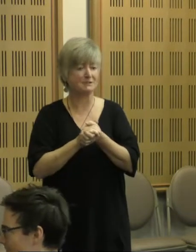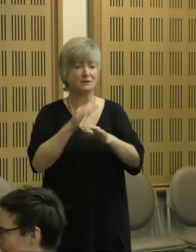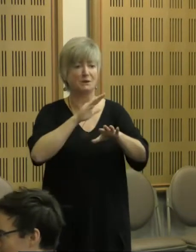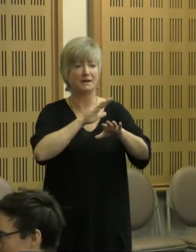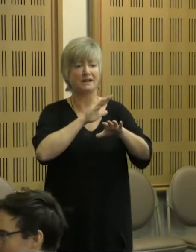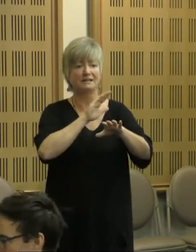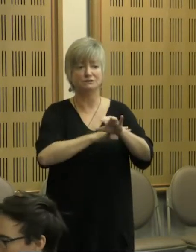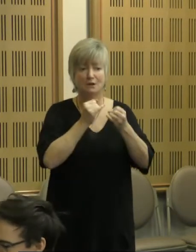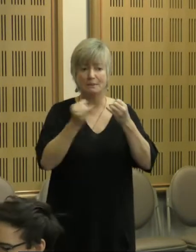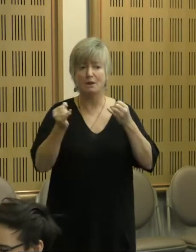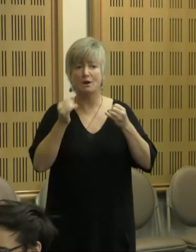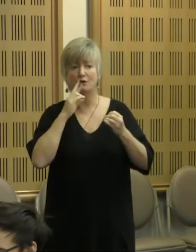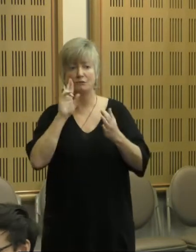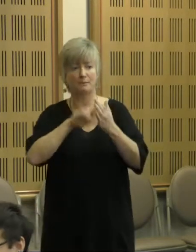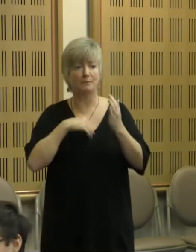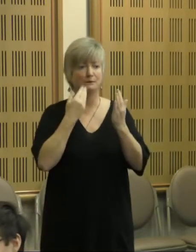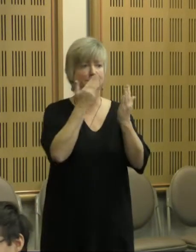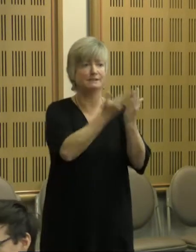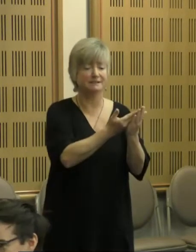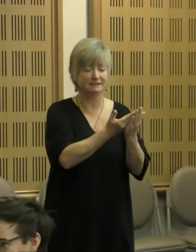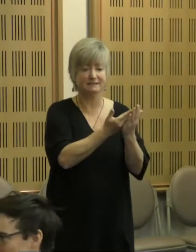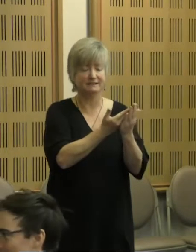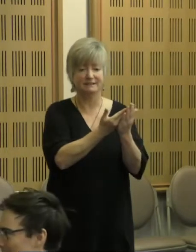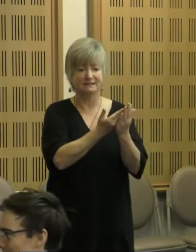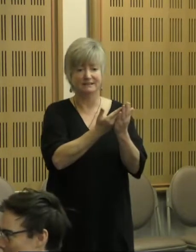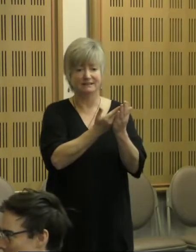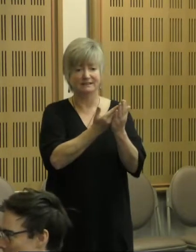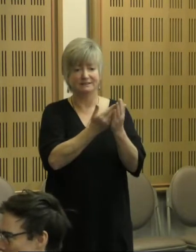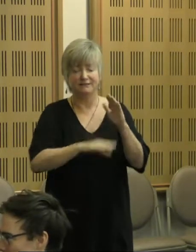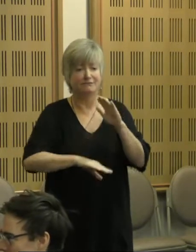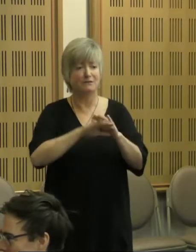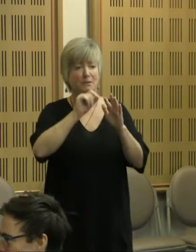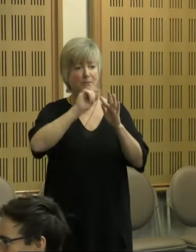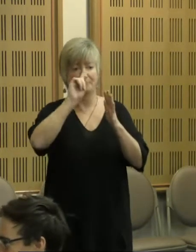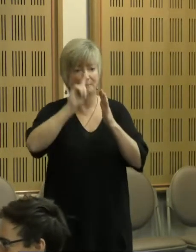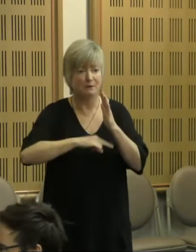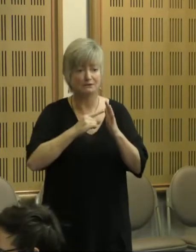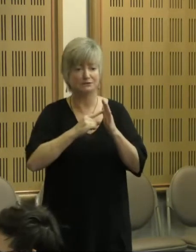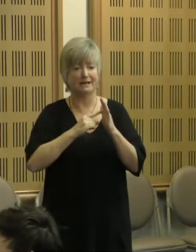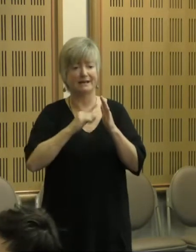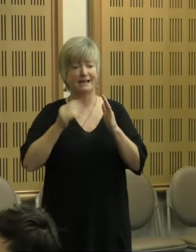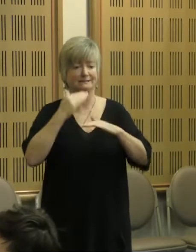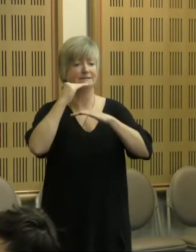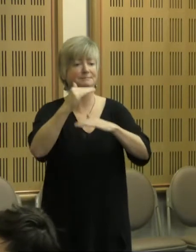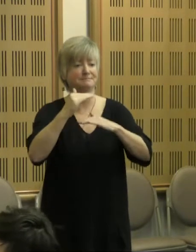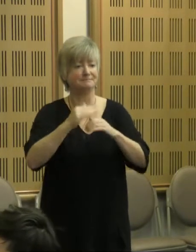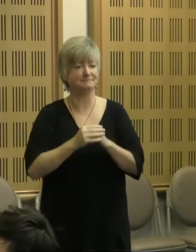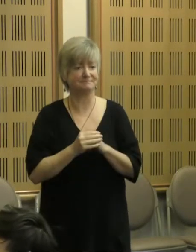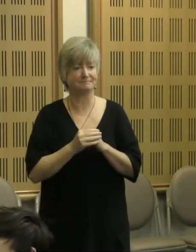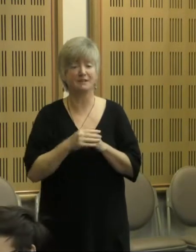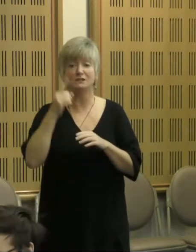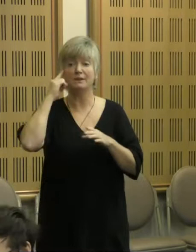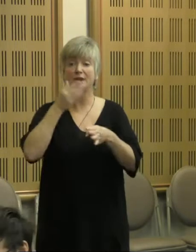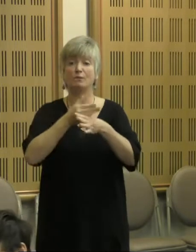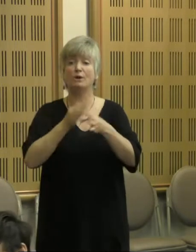timelines, reporting, the whole construct of a project kind of has its end date. So I think working with the